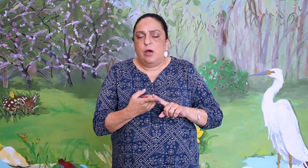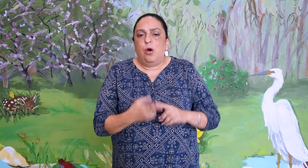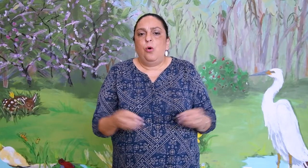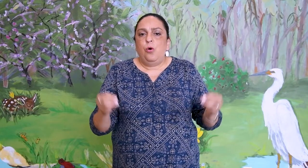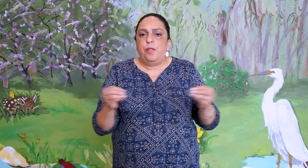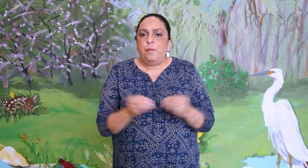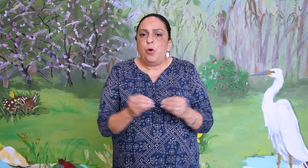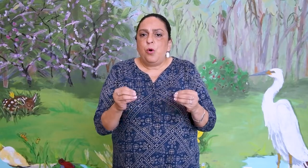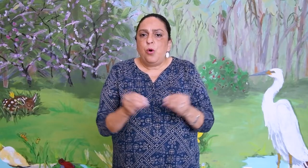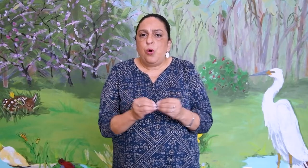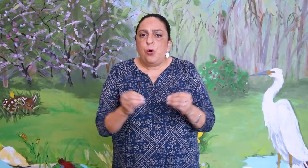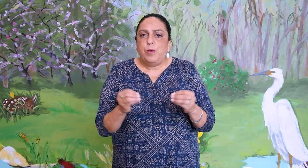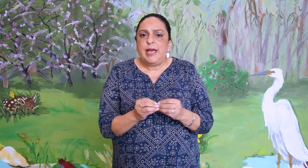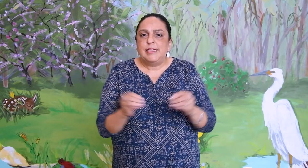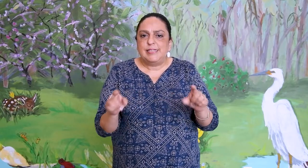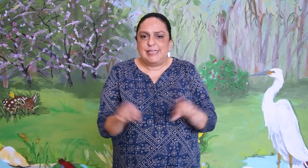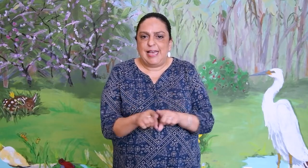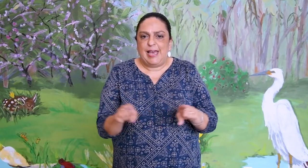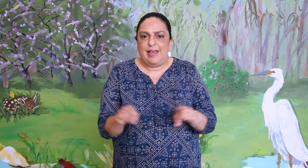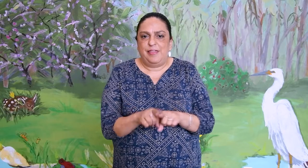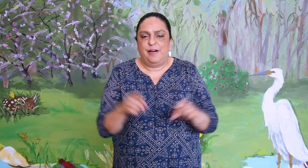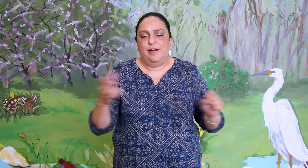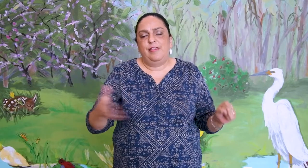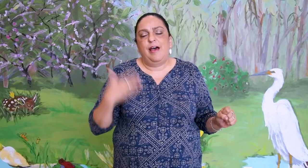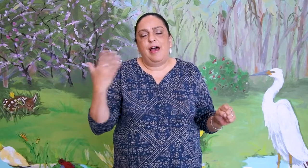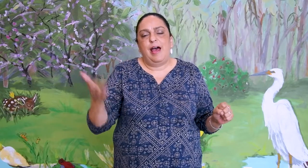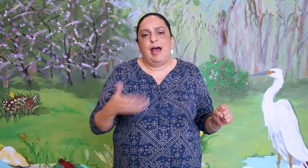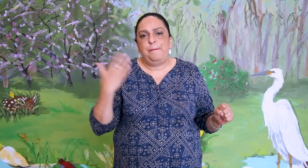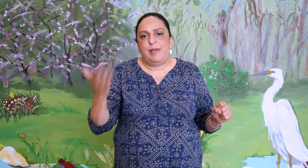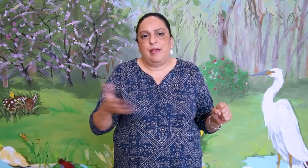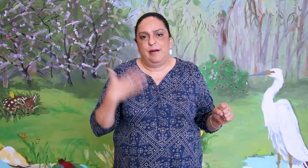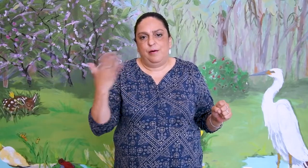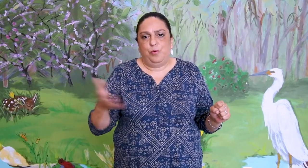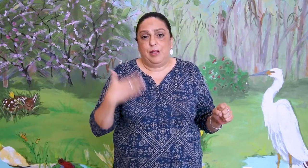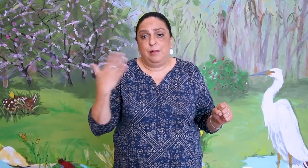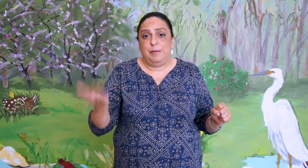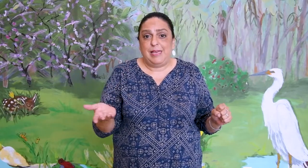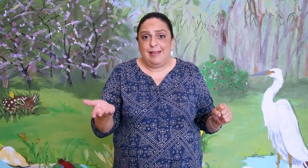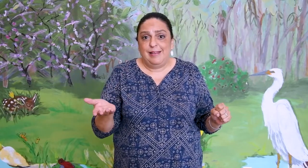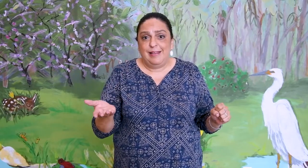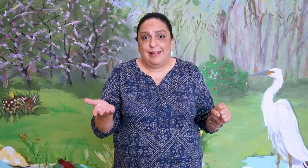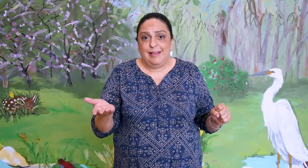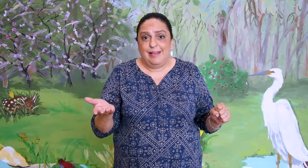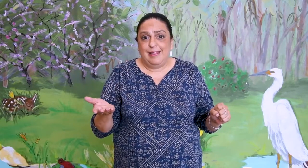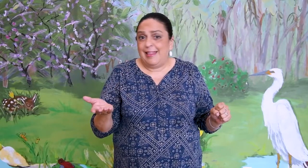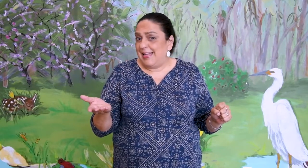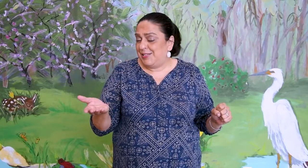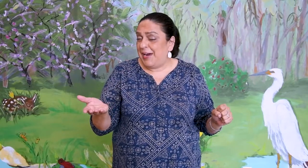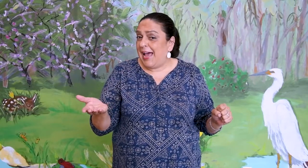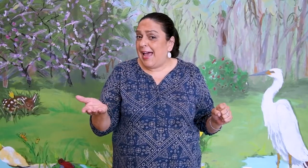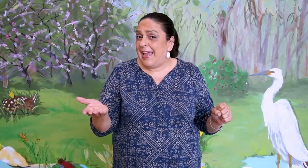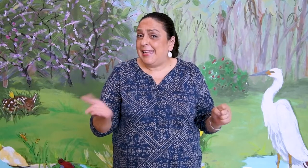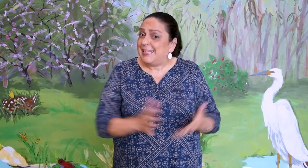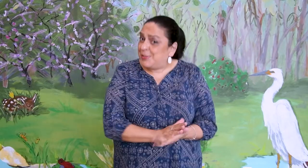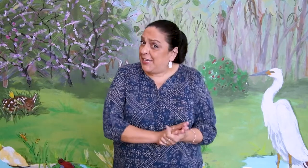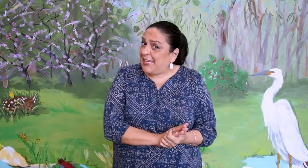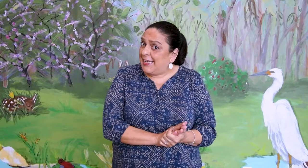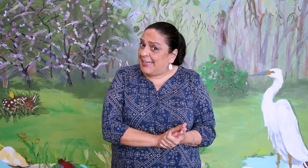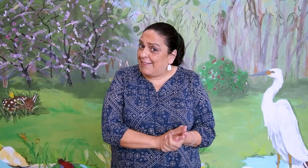Oh, the more we get together, the happier we'll be. That's right, let's do it again, okay?